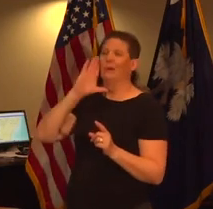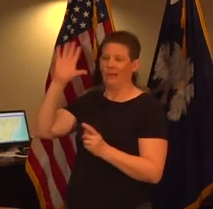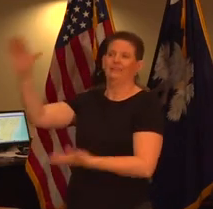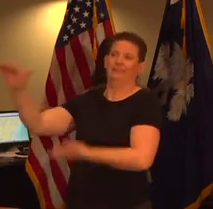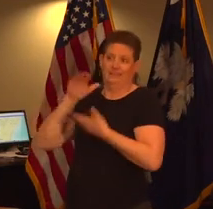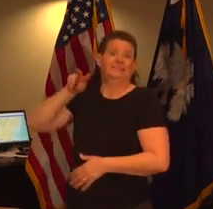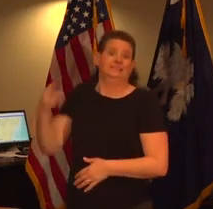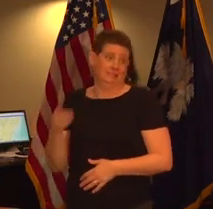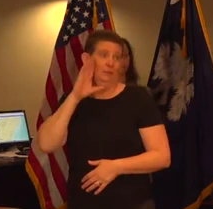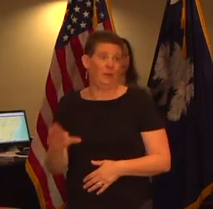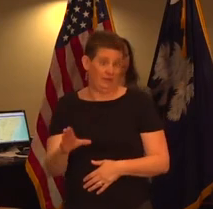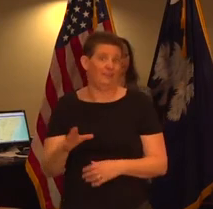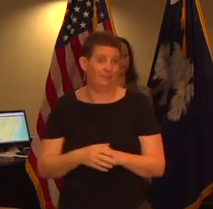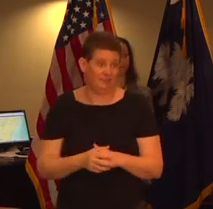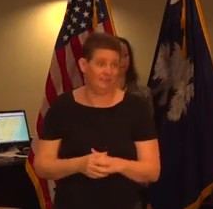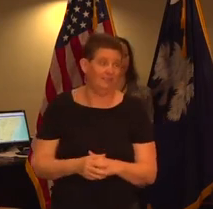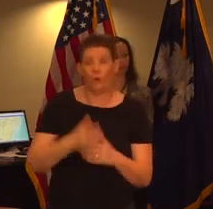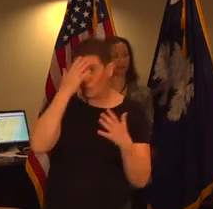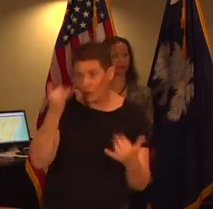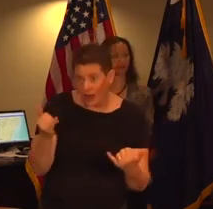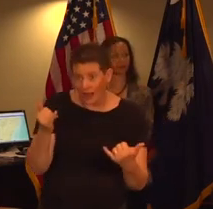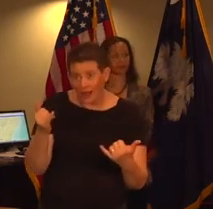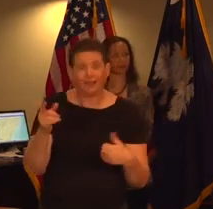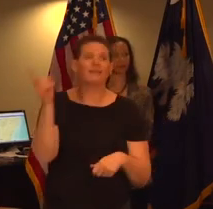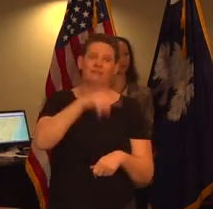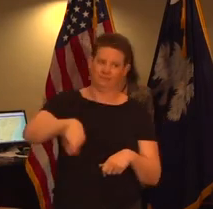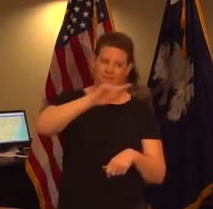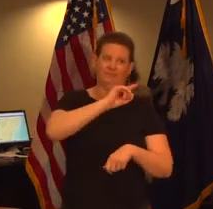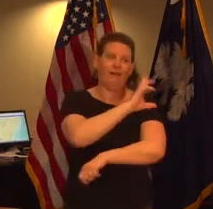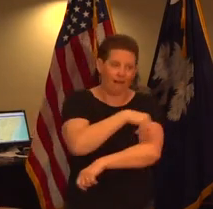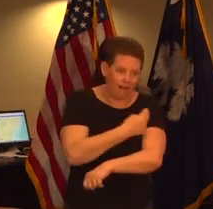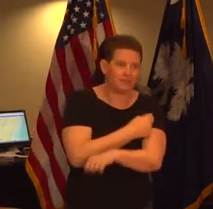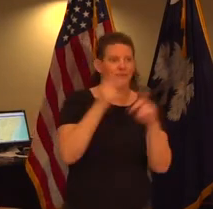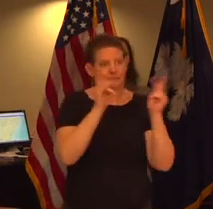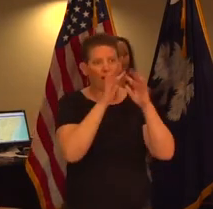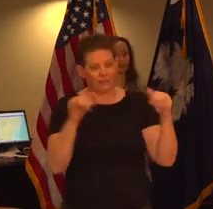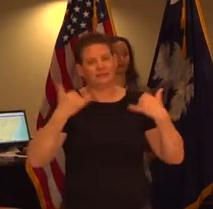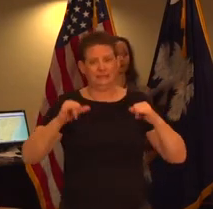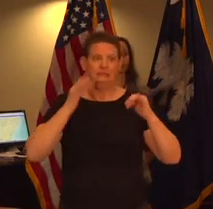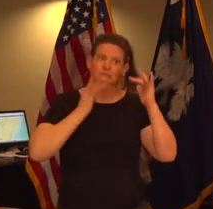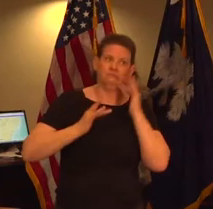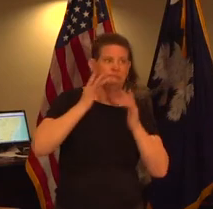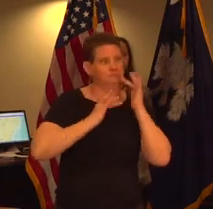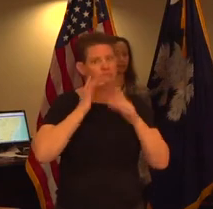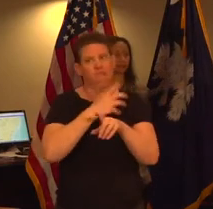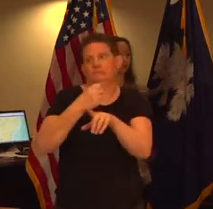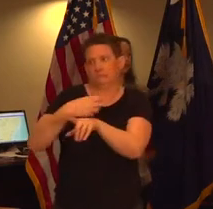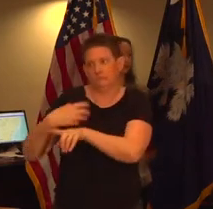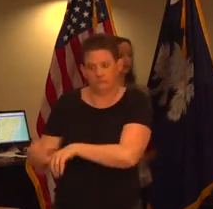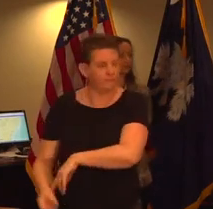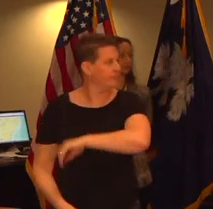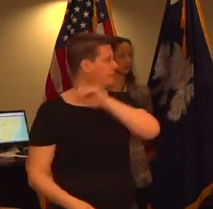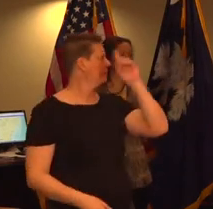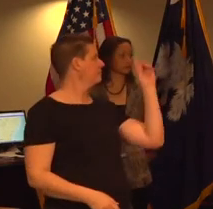so close because all providers are still uh running low of supplies you specifically asked